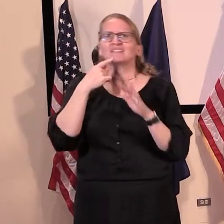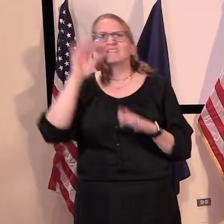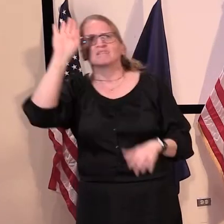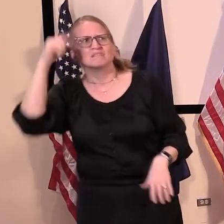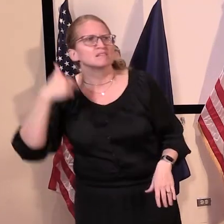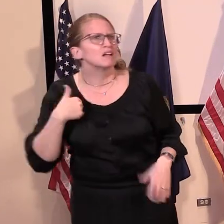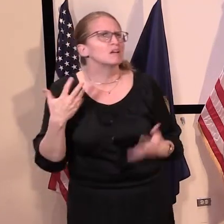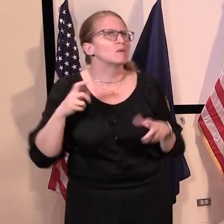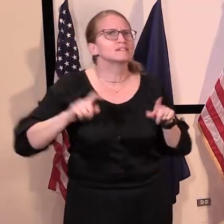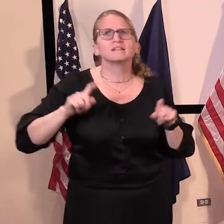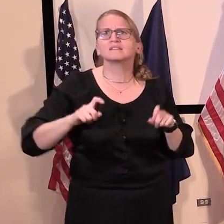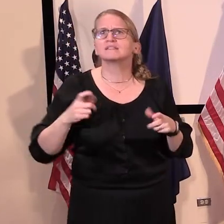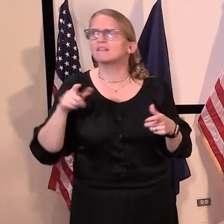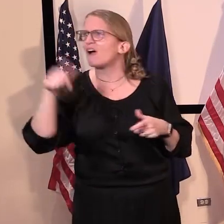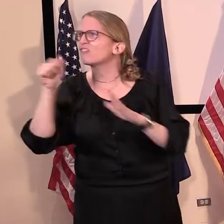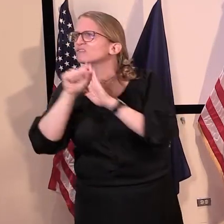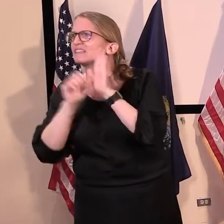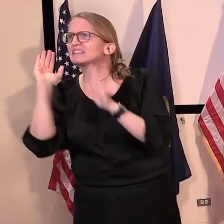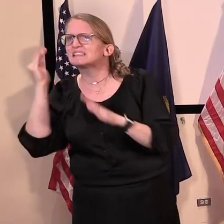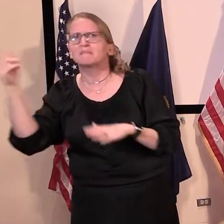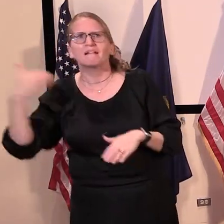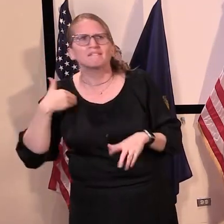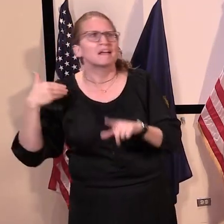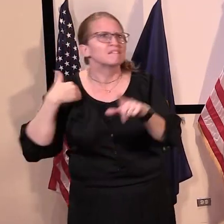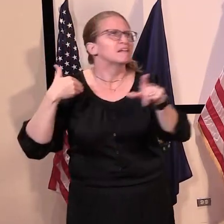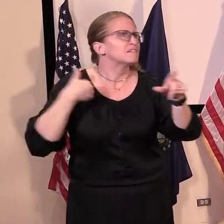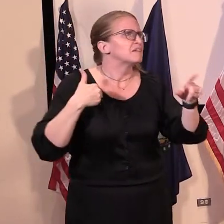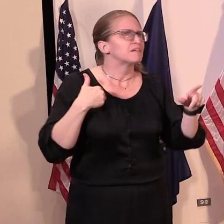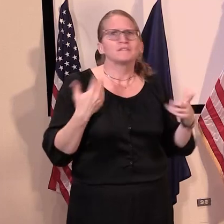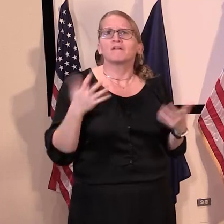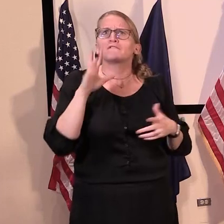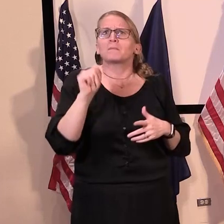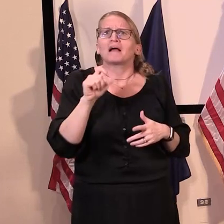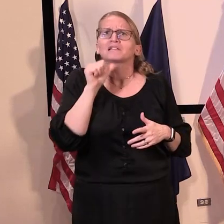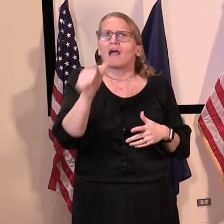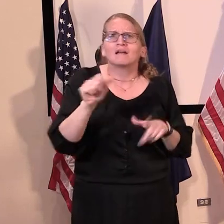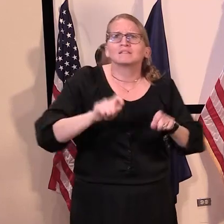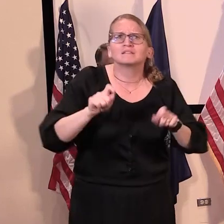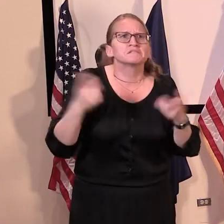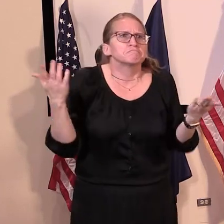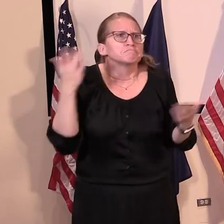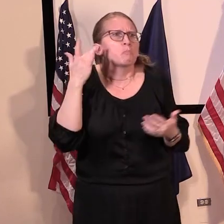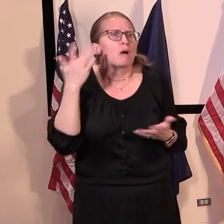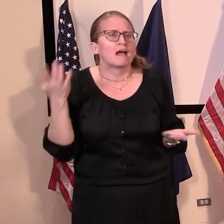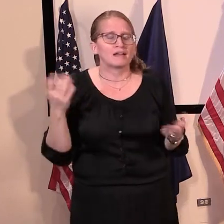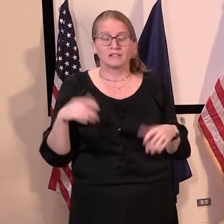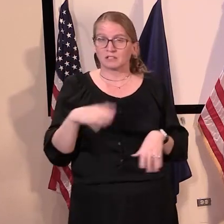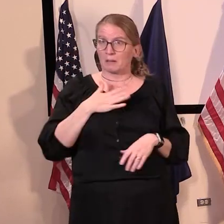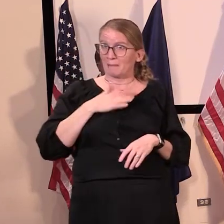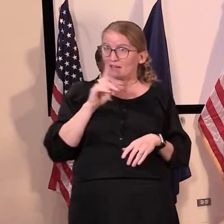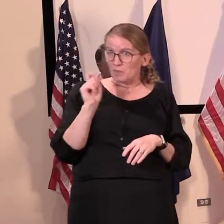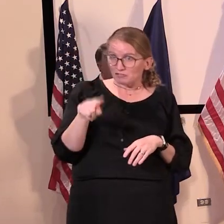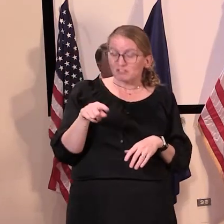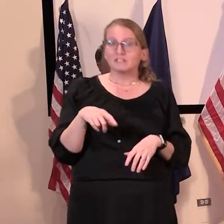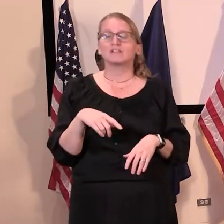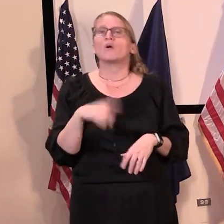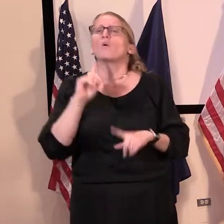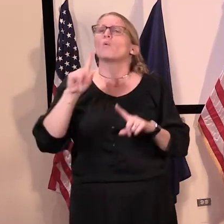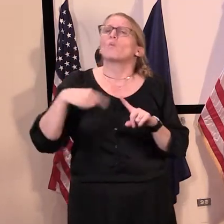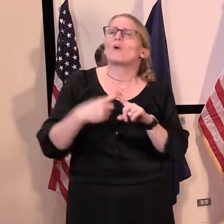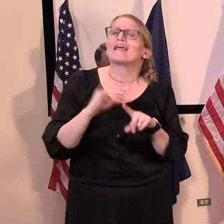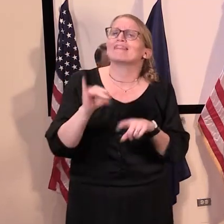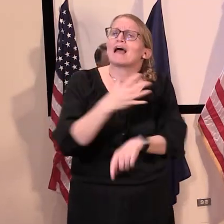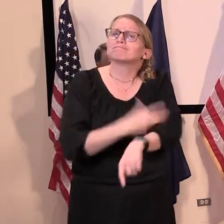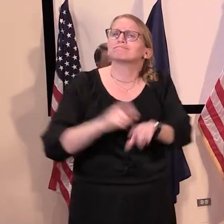programs in other states and they're wondering why Vermont isn't rolling them out faster. So my question is when can we see antibody testing